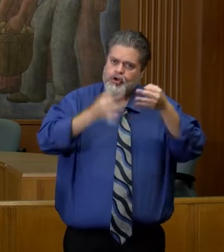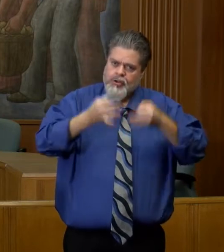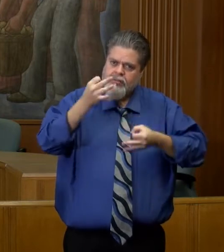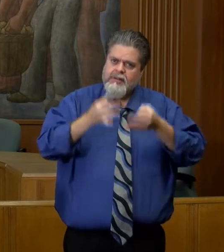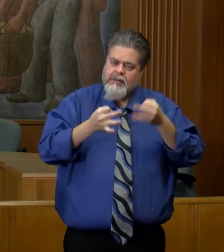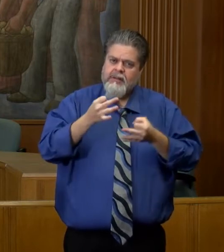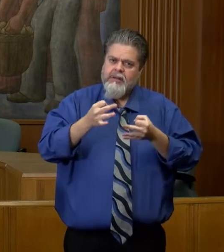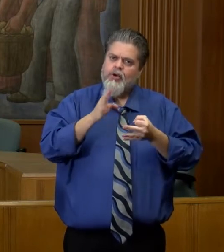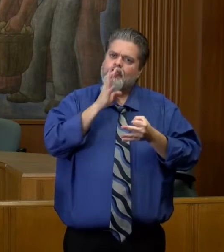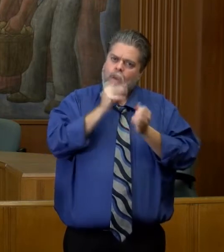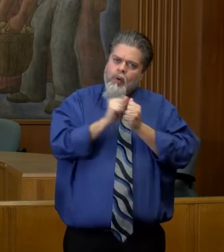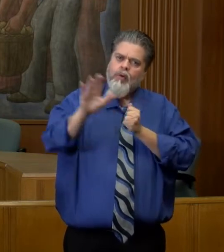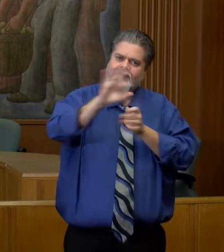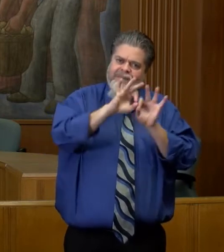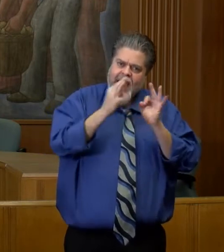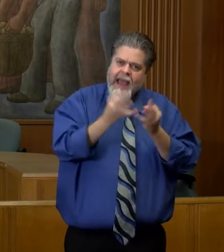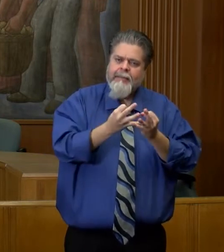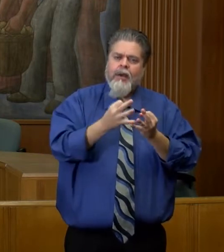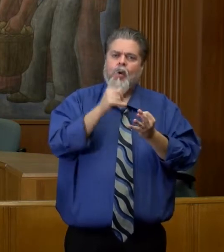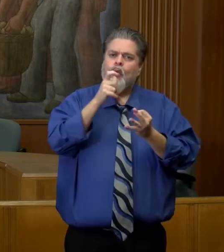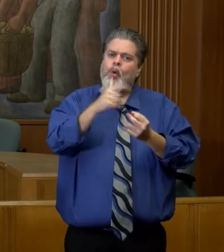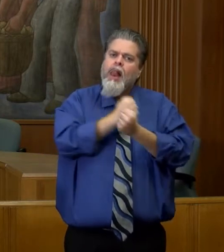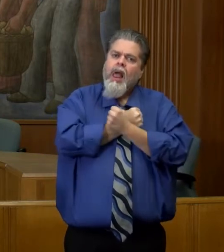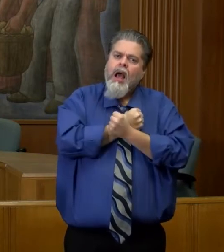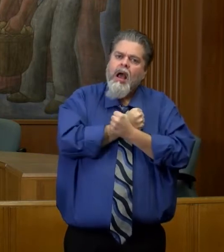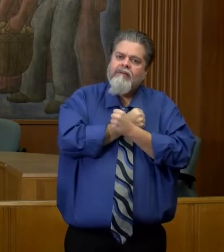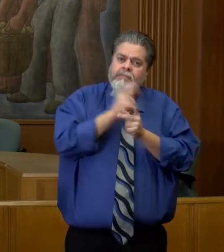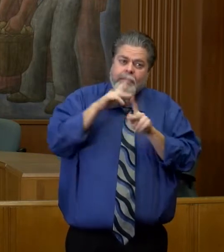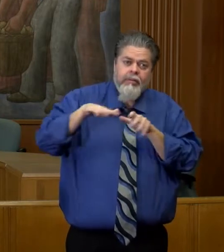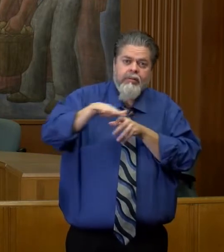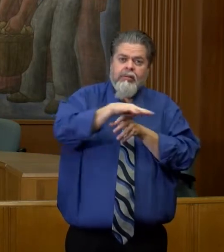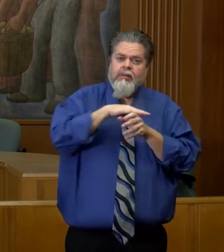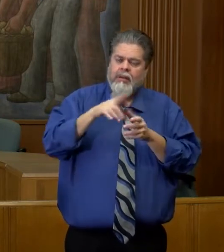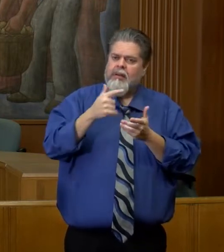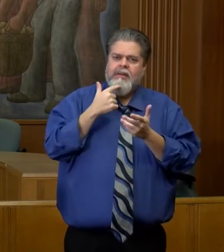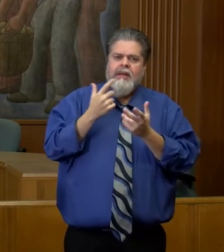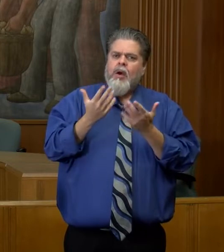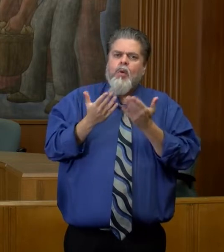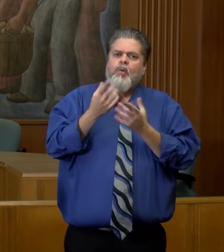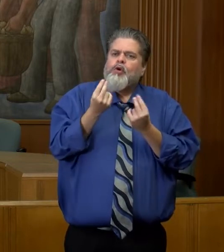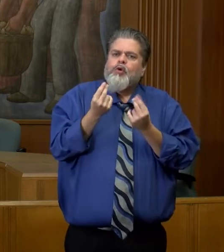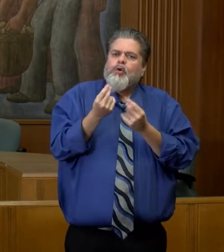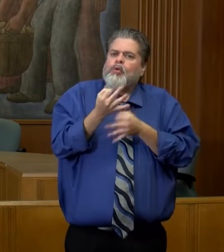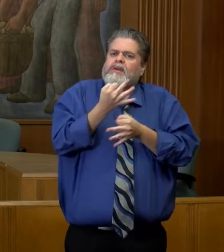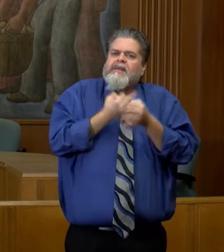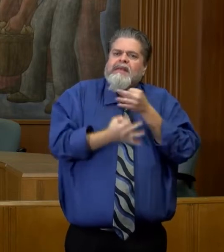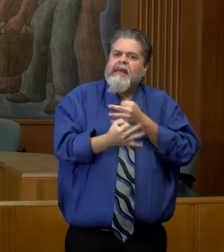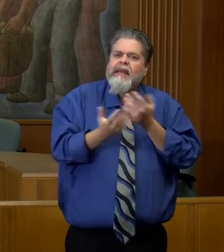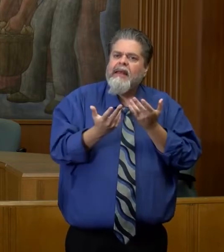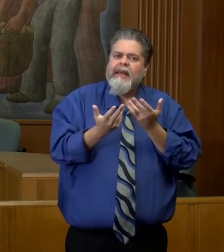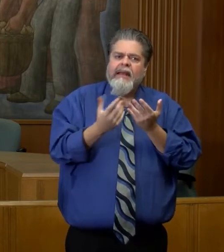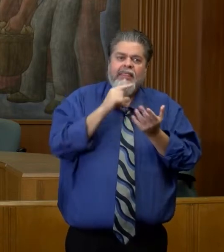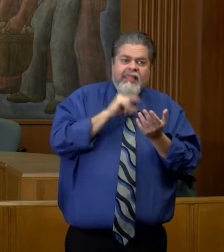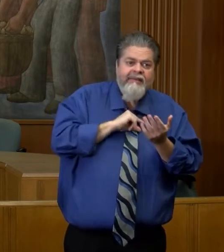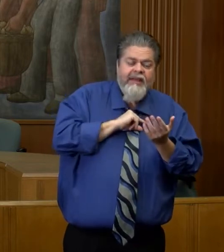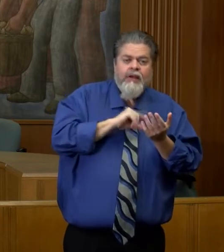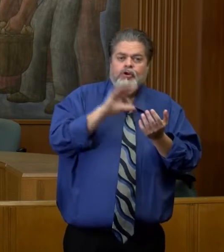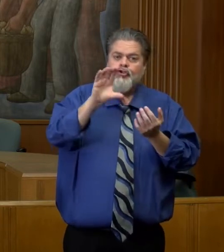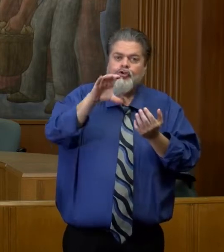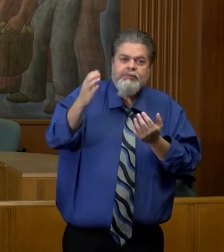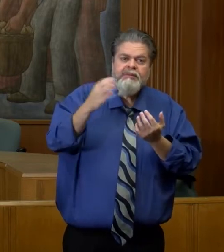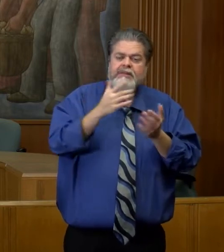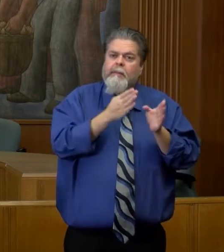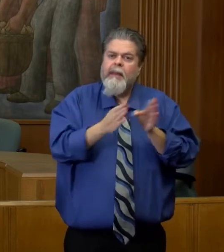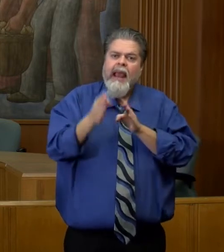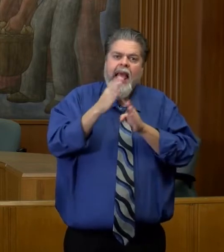a conversation with your families, your loved ones, those around you, to, hey, what's Thanksgiving? What's Christmas? What's that going to look